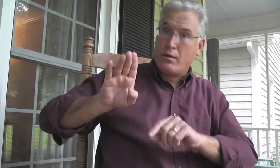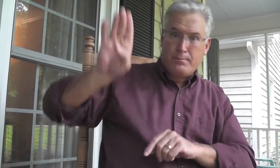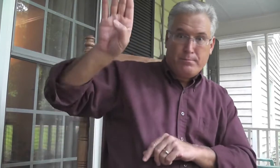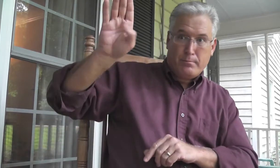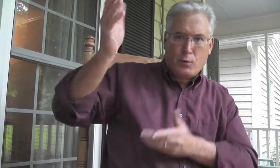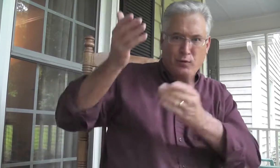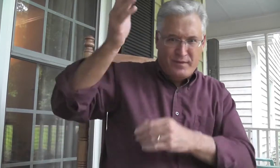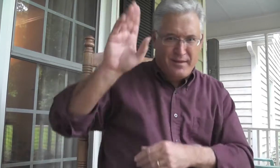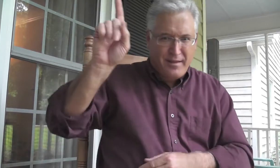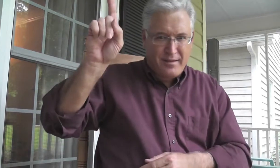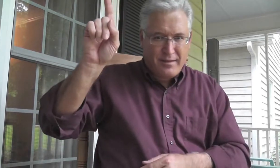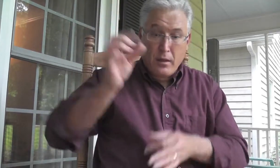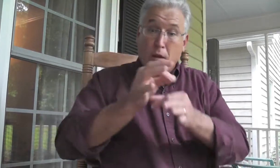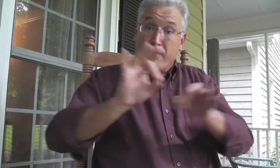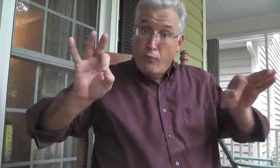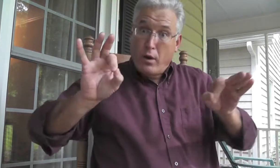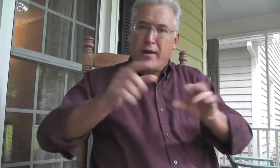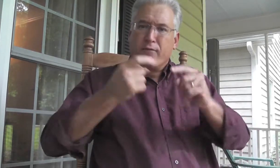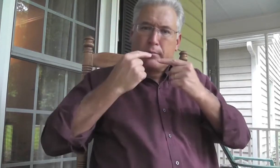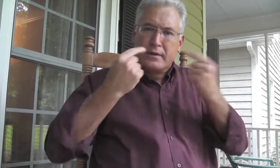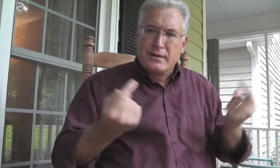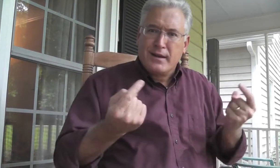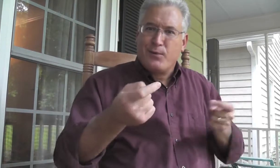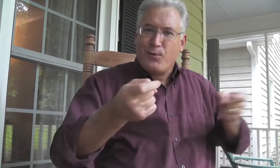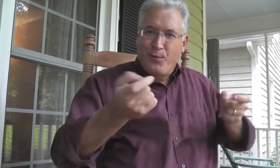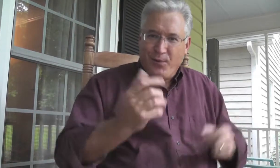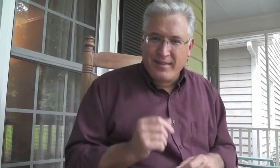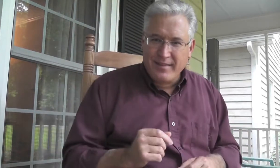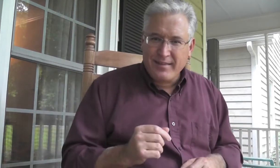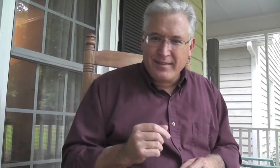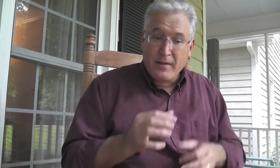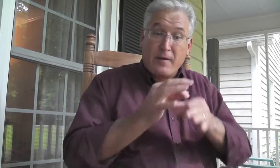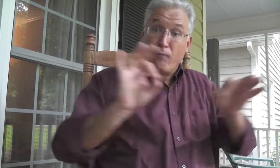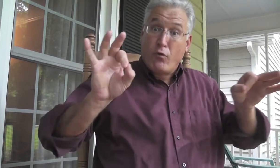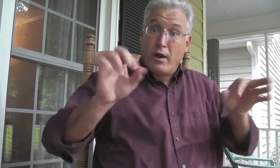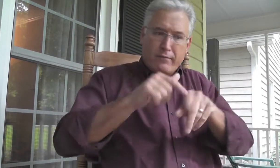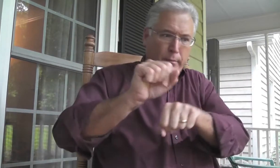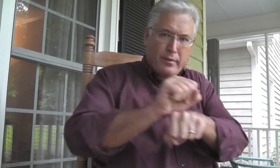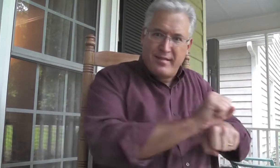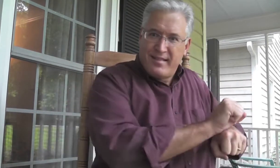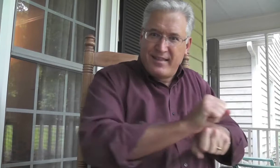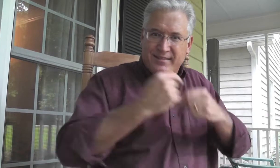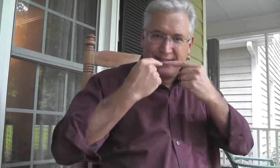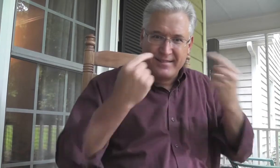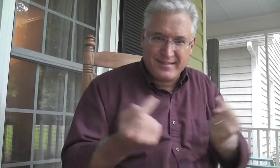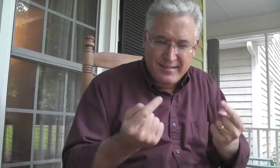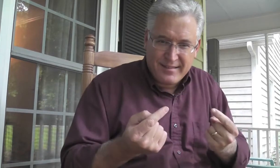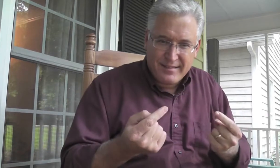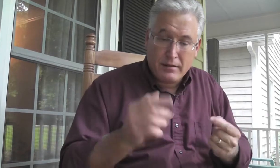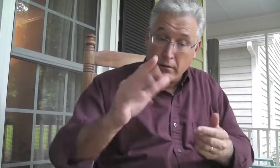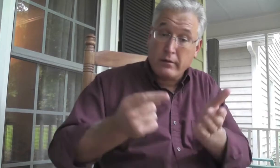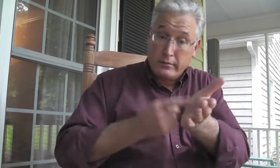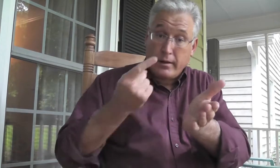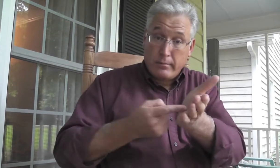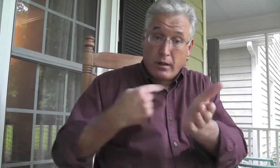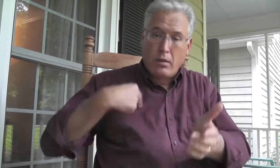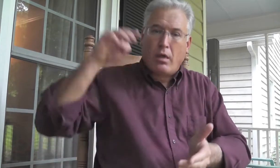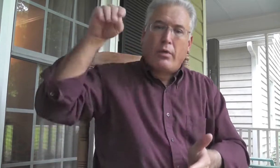raising up towards God. And we are free from sin. Free from sin's control. We are no longer slaves to sin.